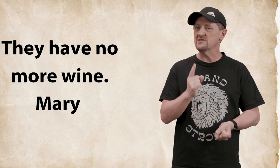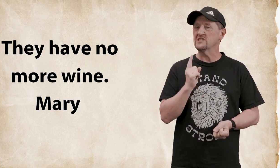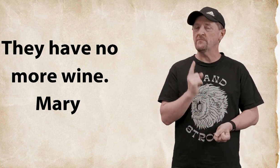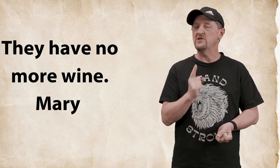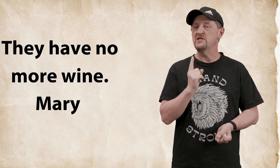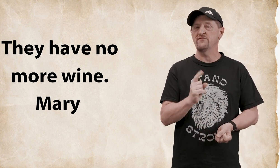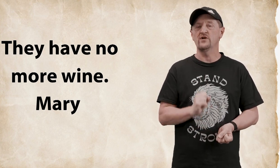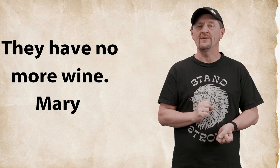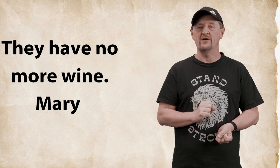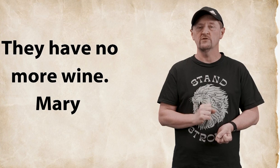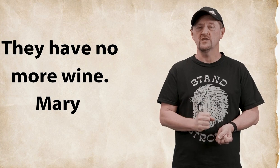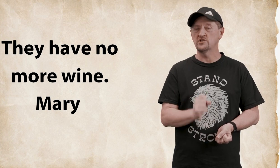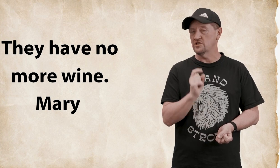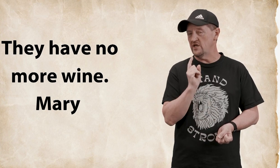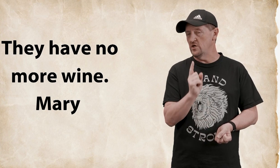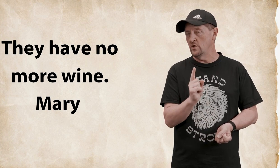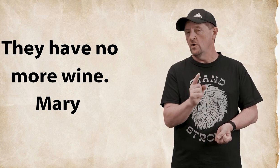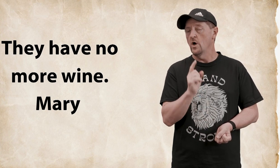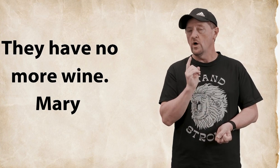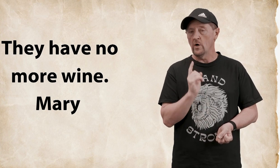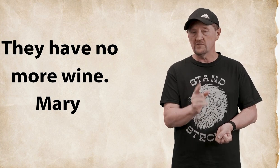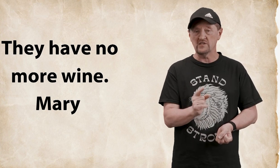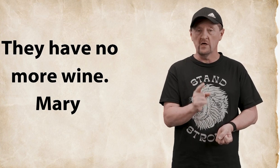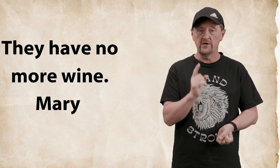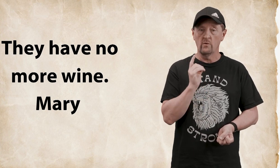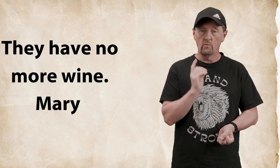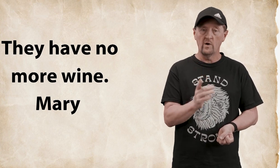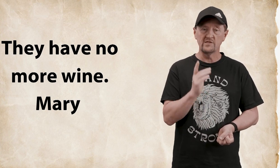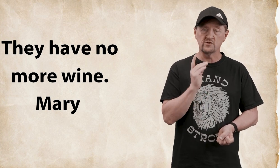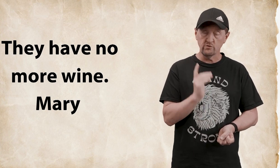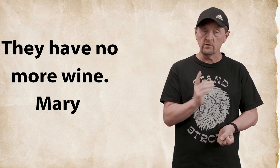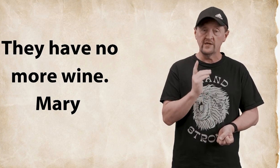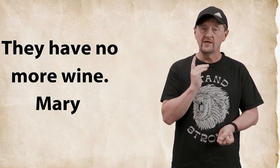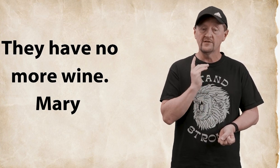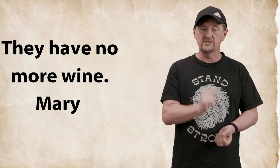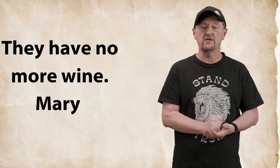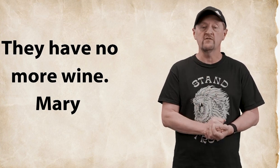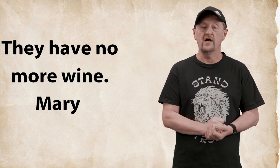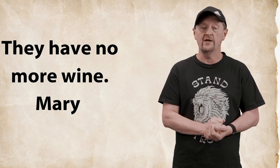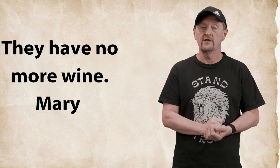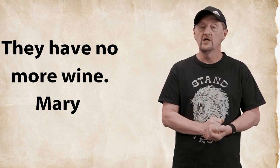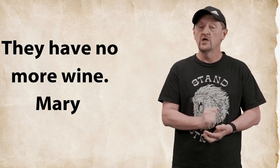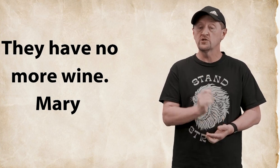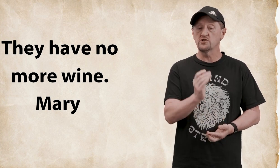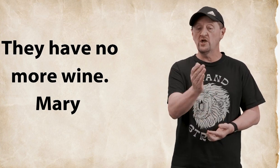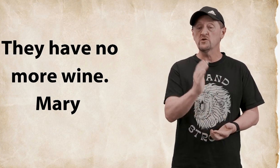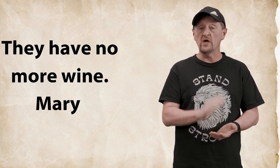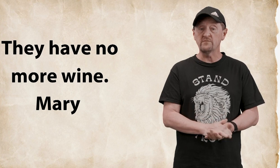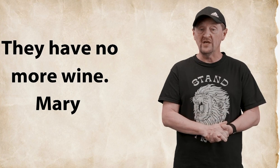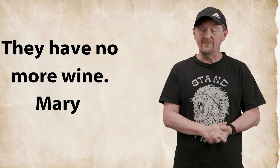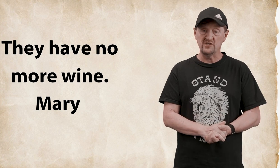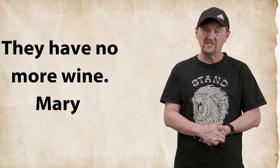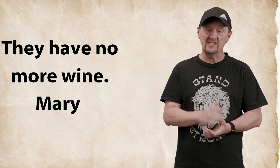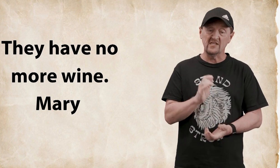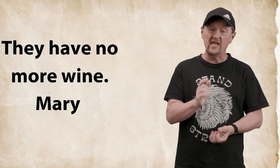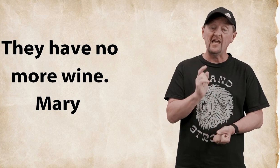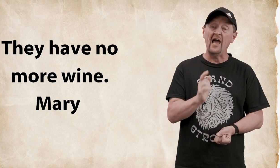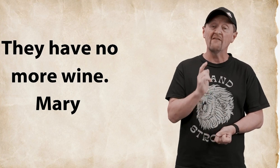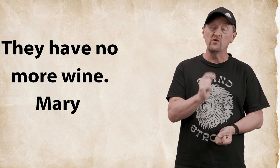something different about her son she knew her son was truly the son of God so she goes up to him and she says they have no